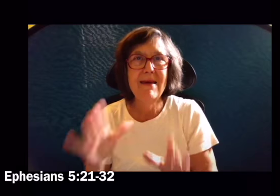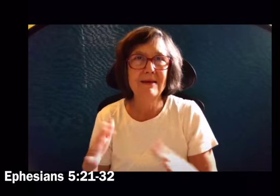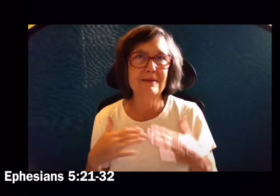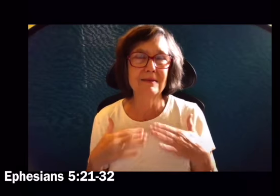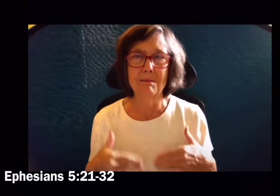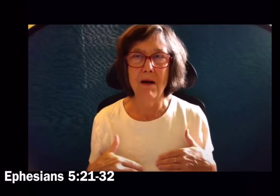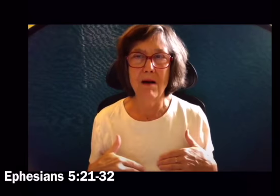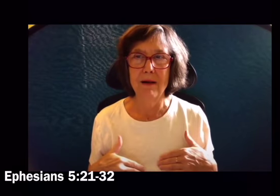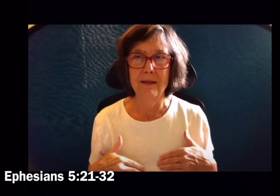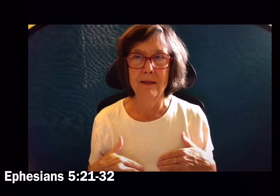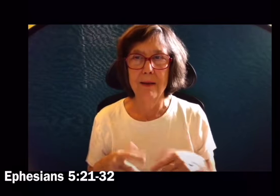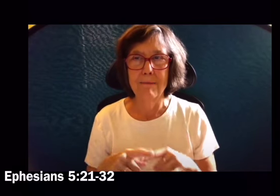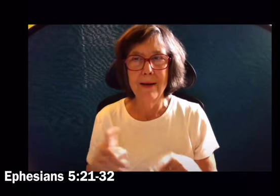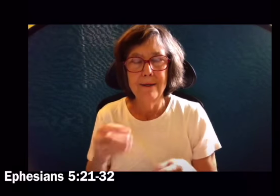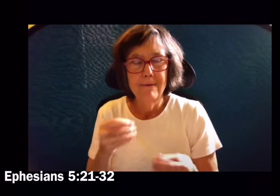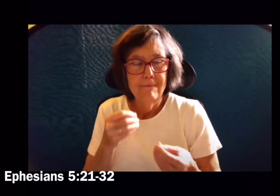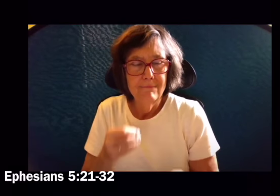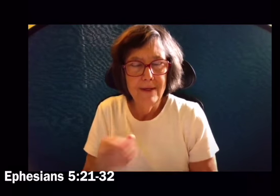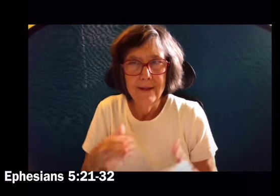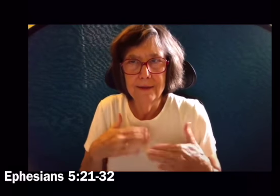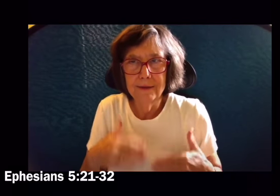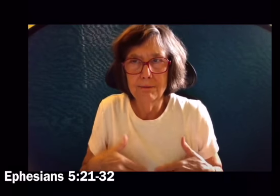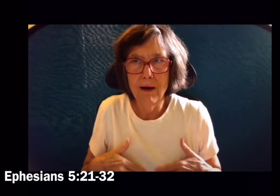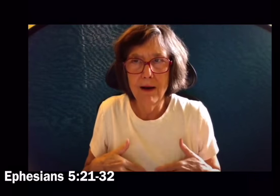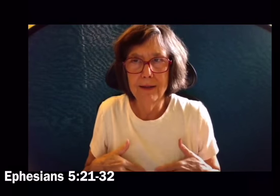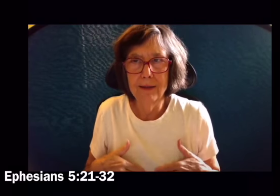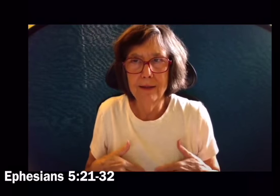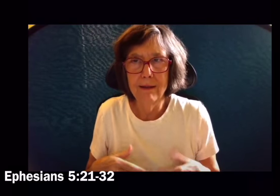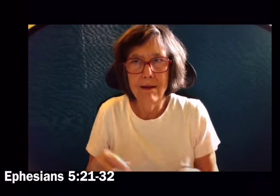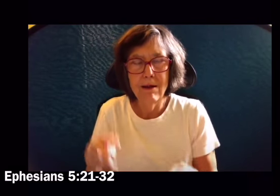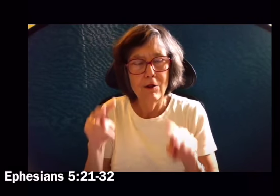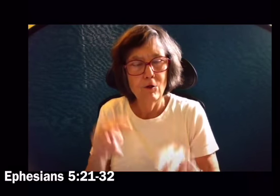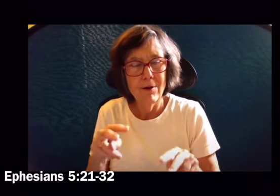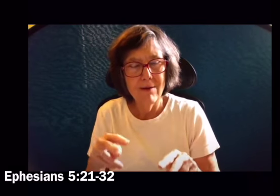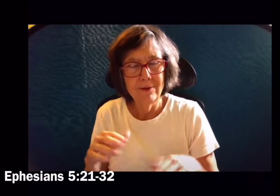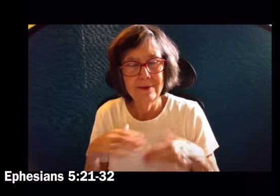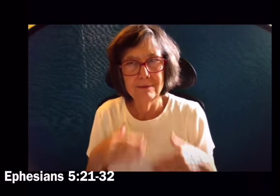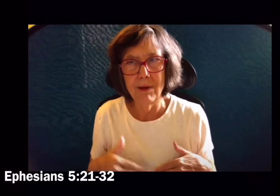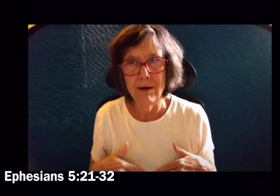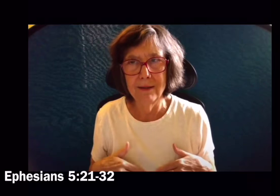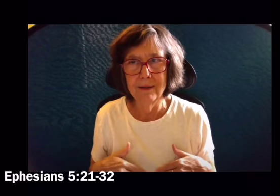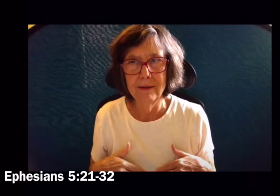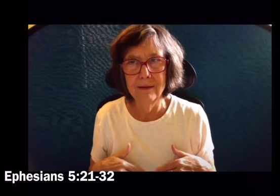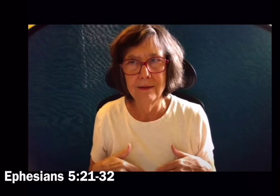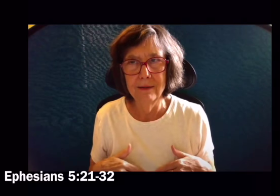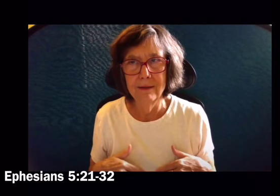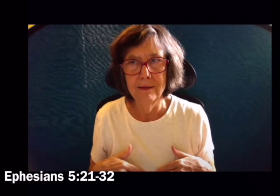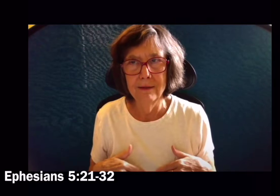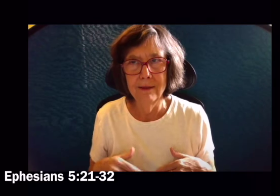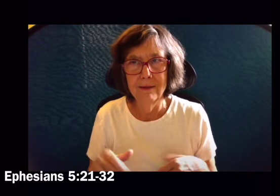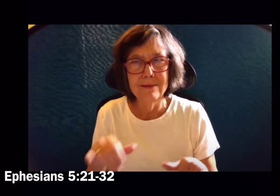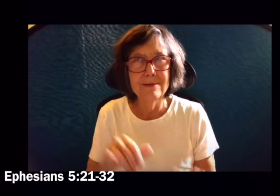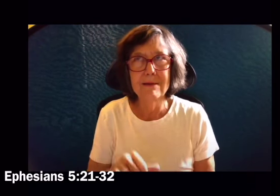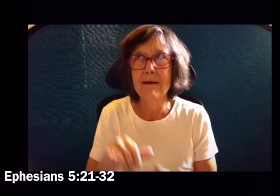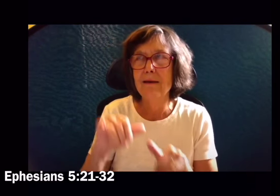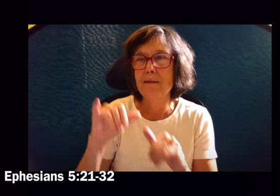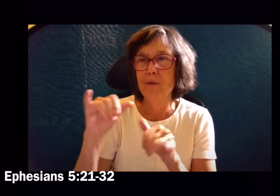But rather nourishes and cherishes it. Even as Christ does the church.